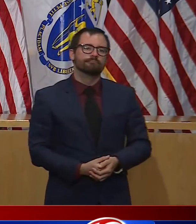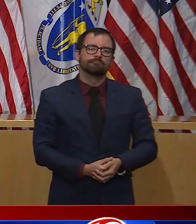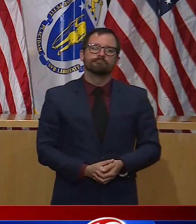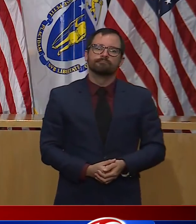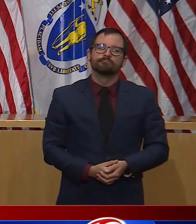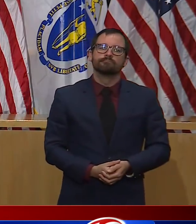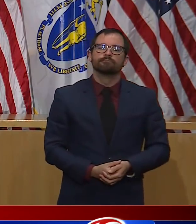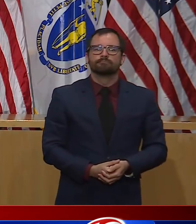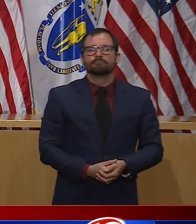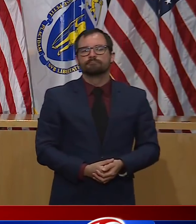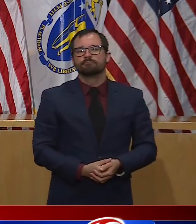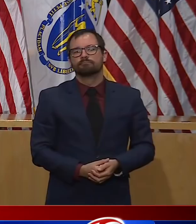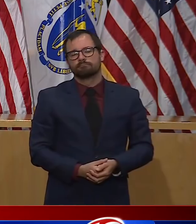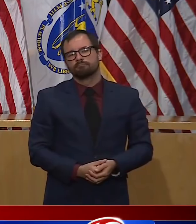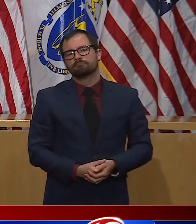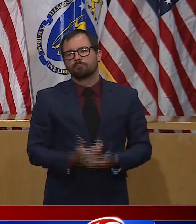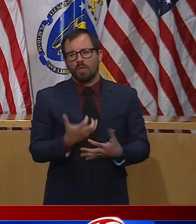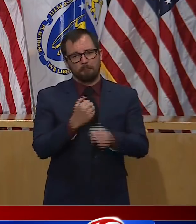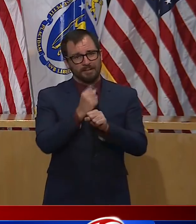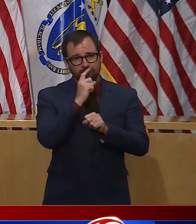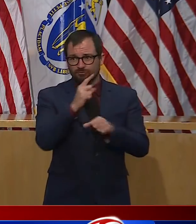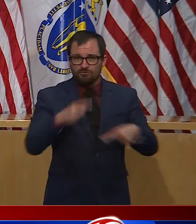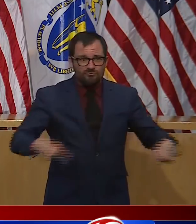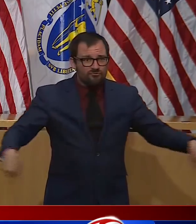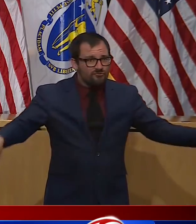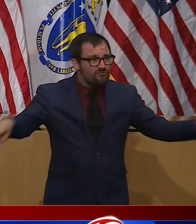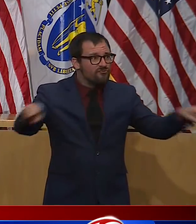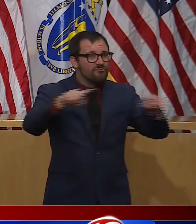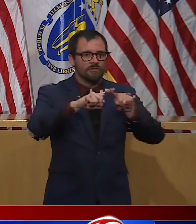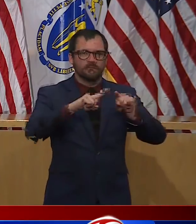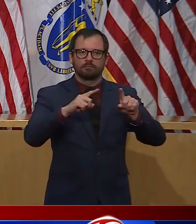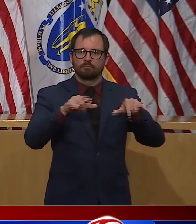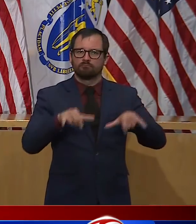slow the spread of a highly contagious virus.